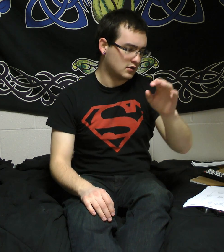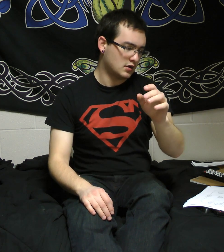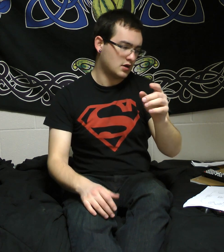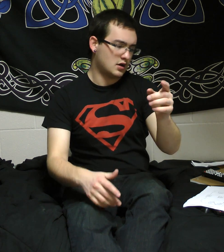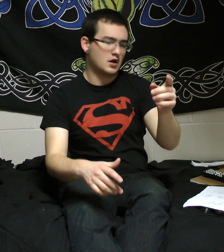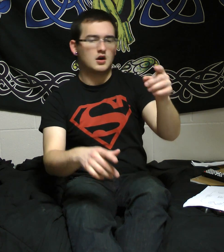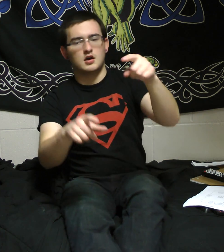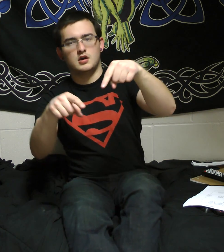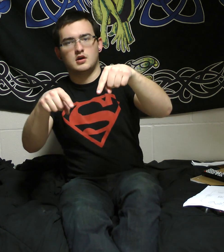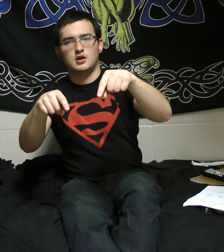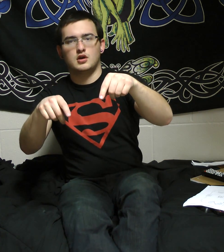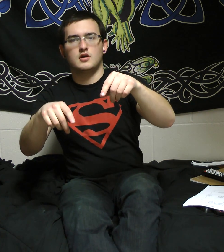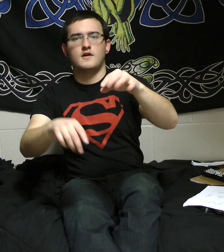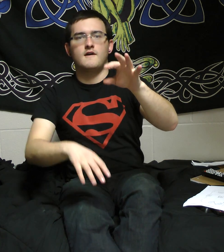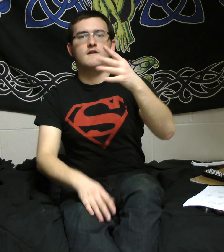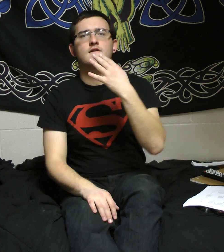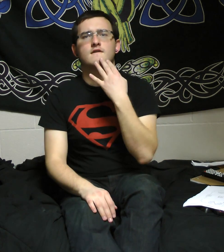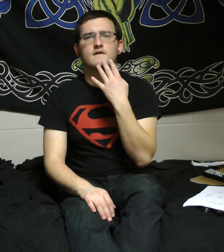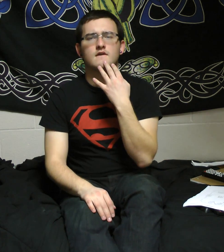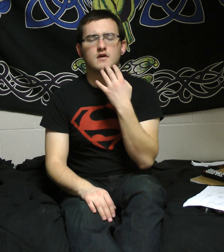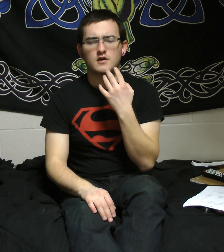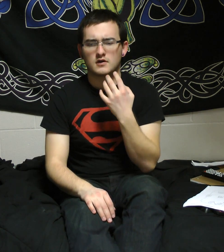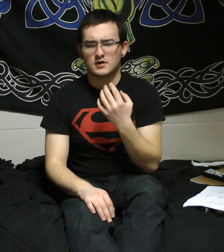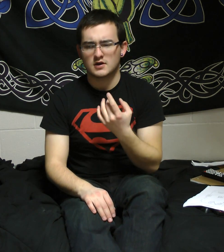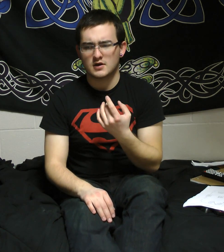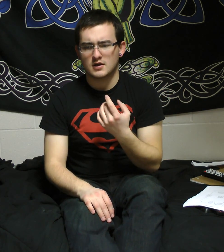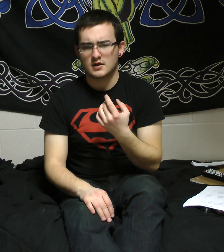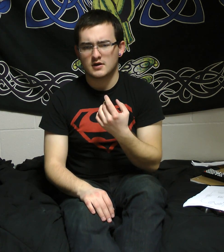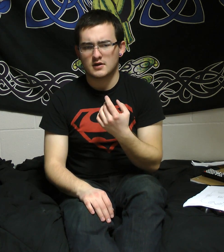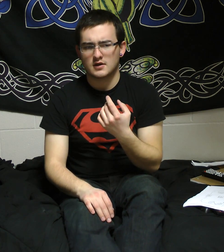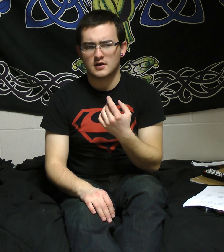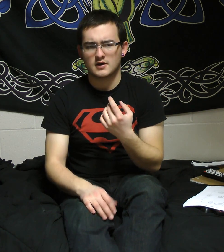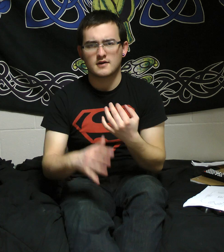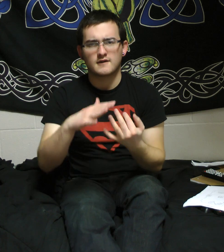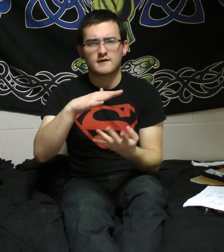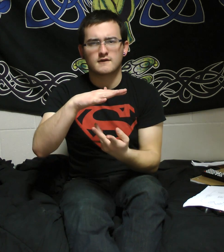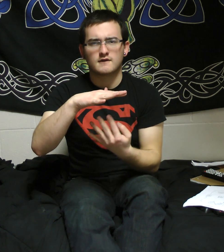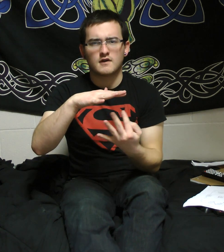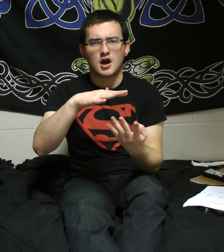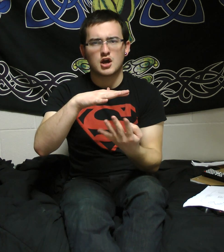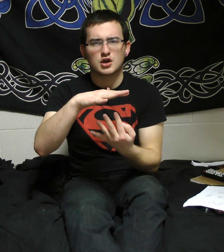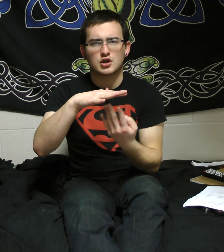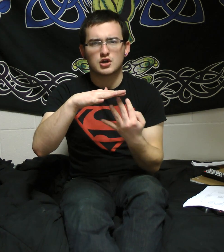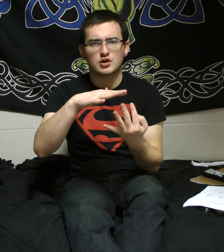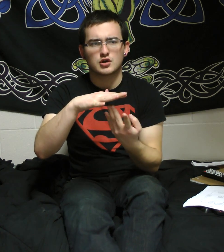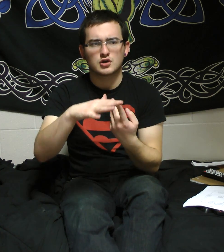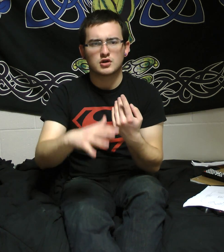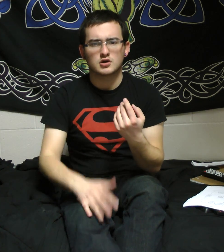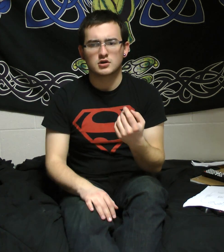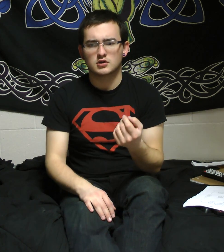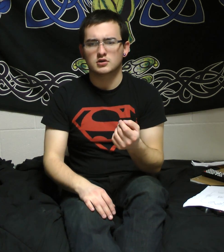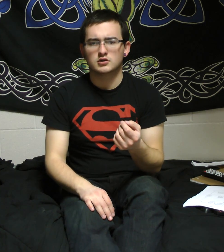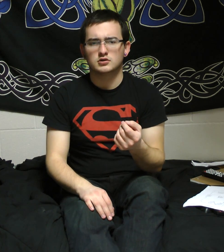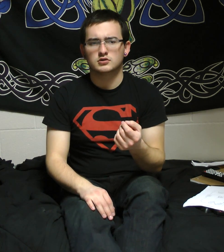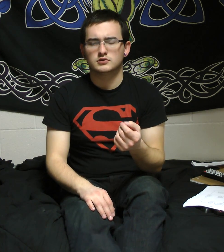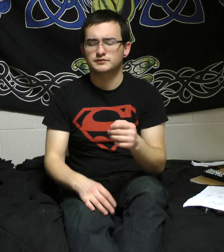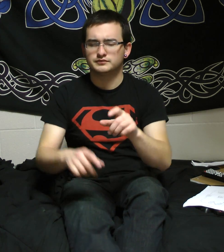Something you'll kiss Just don't be my sometime